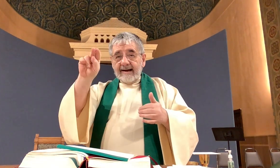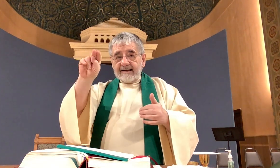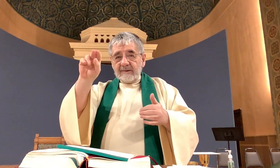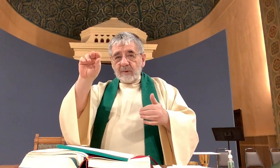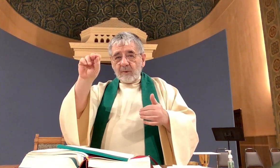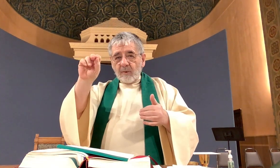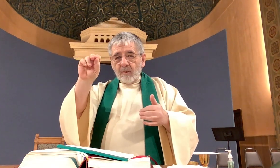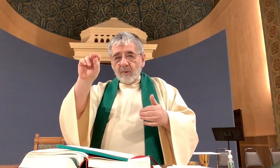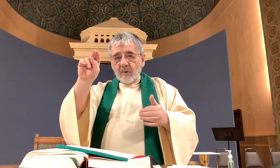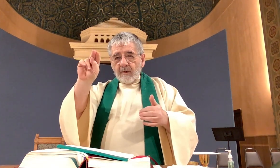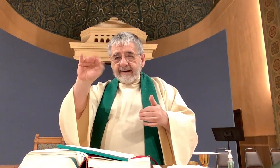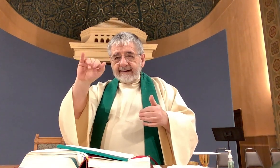with oil